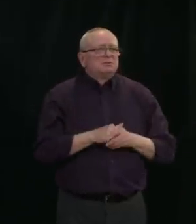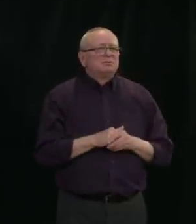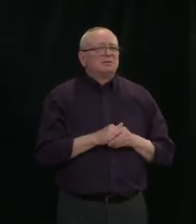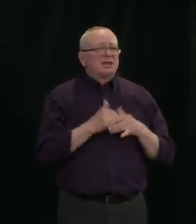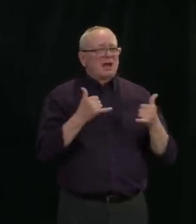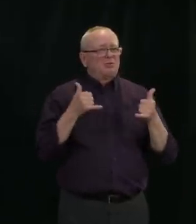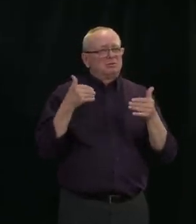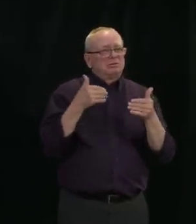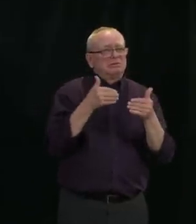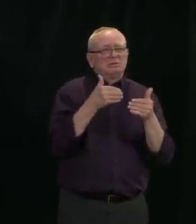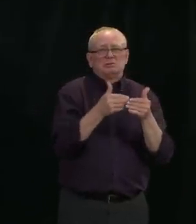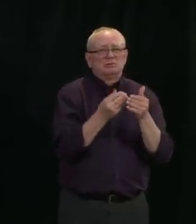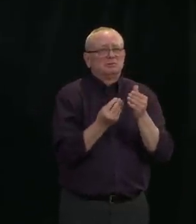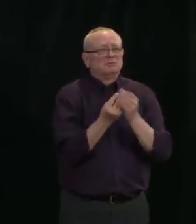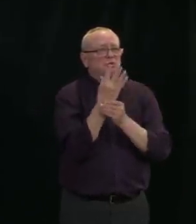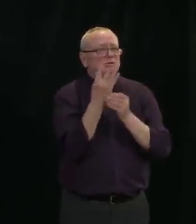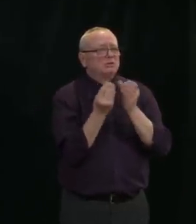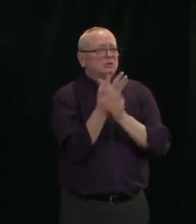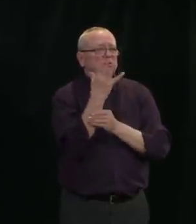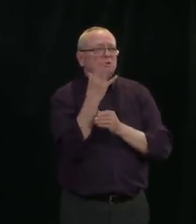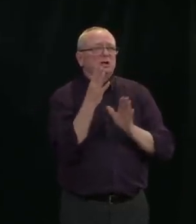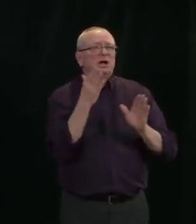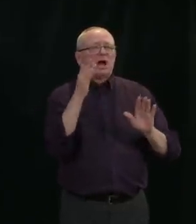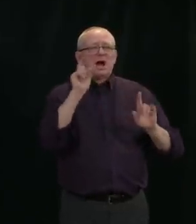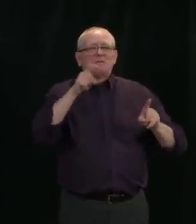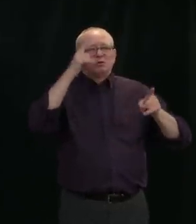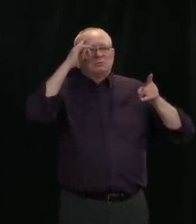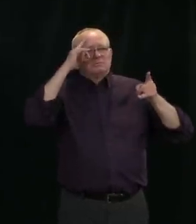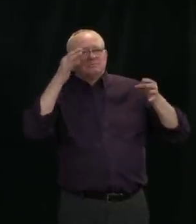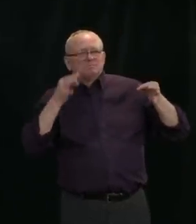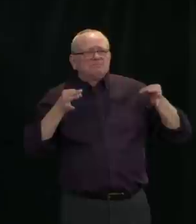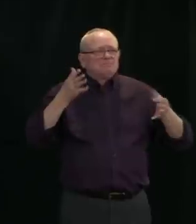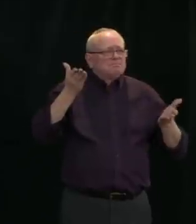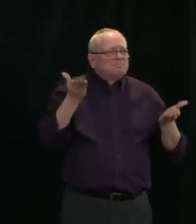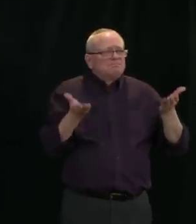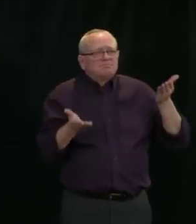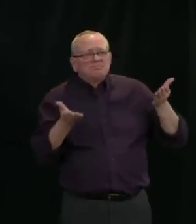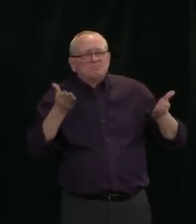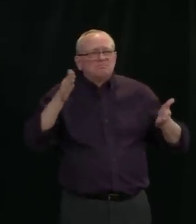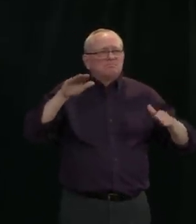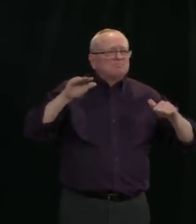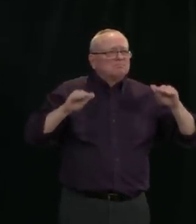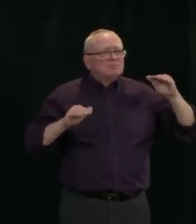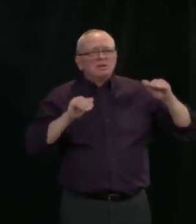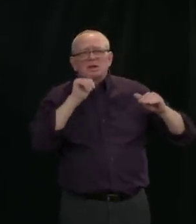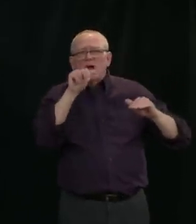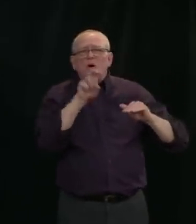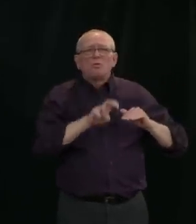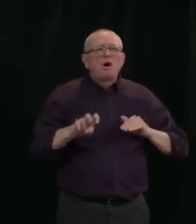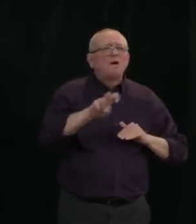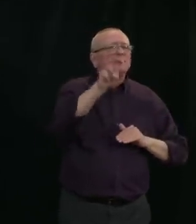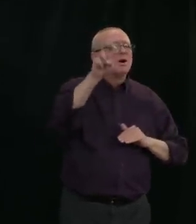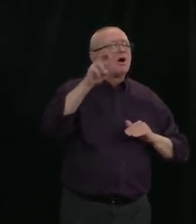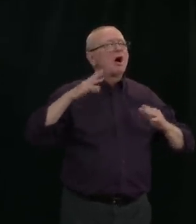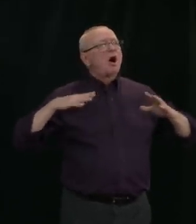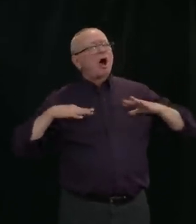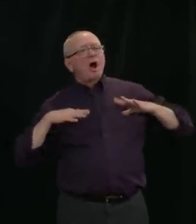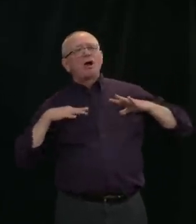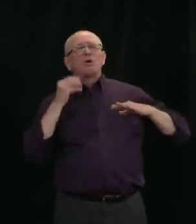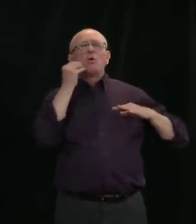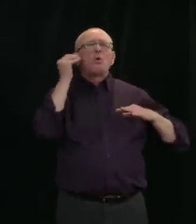Please do not plan to travel to vacation homes, especially those in other provinces and in smaller communities.